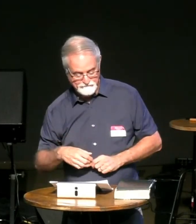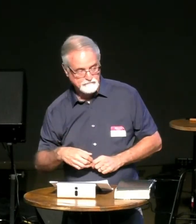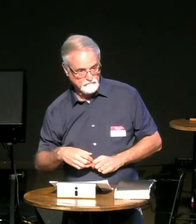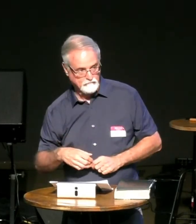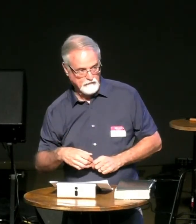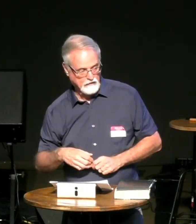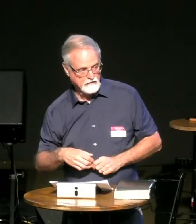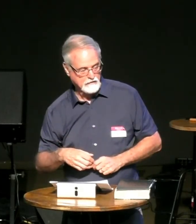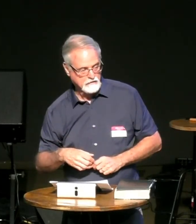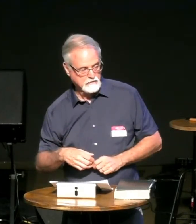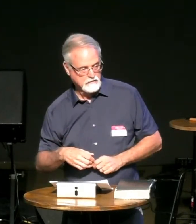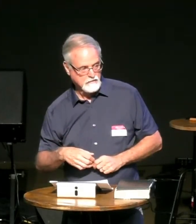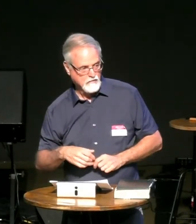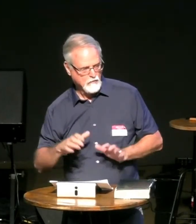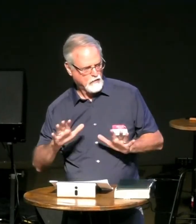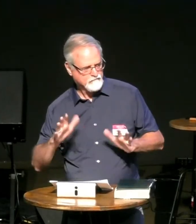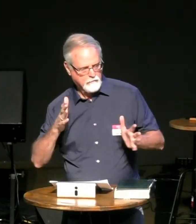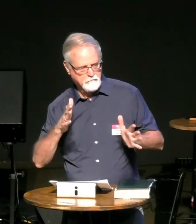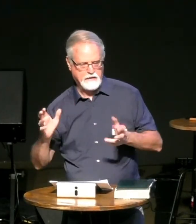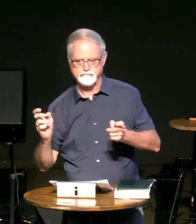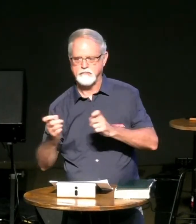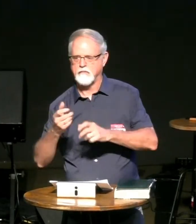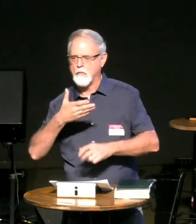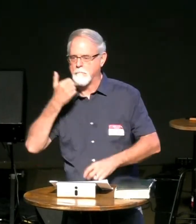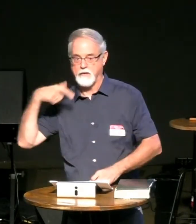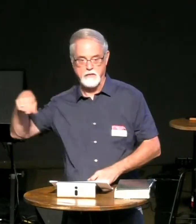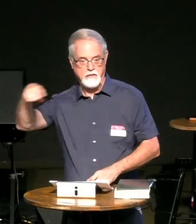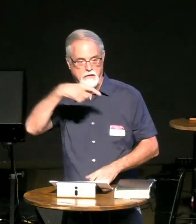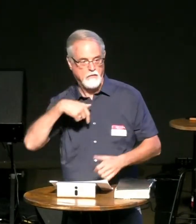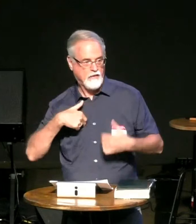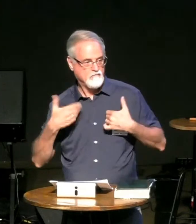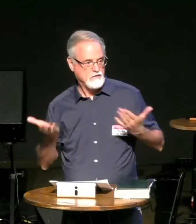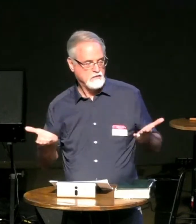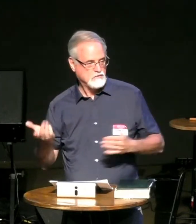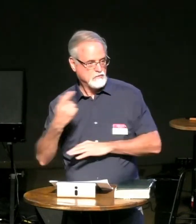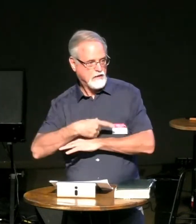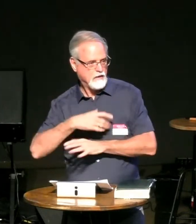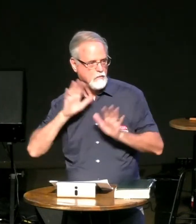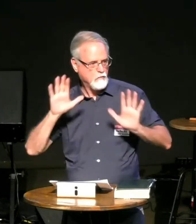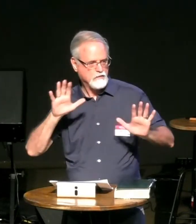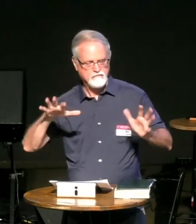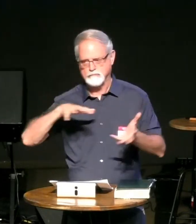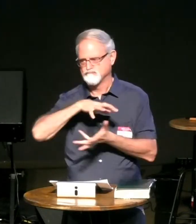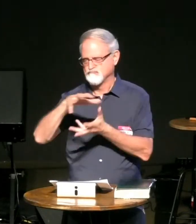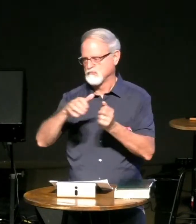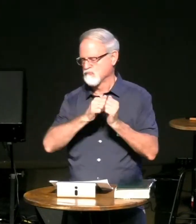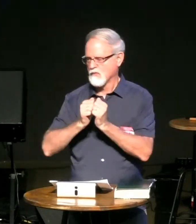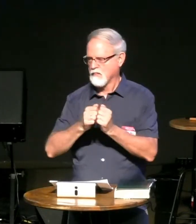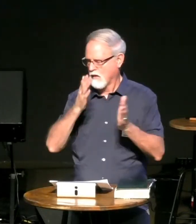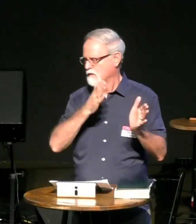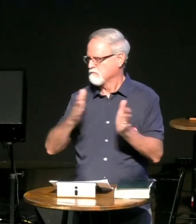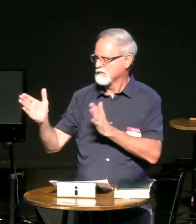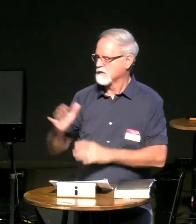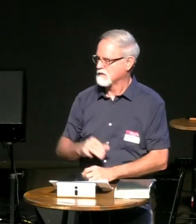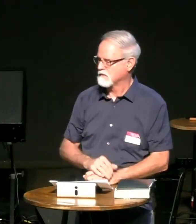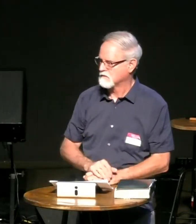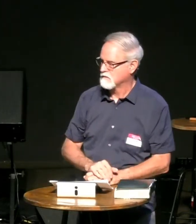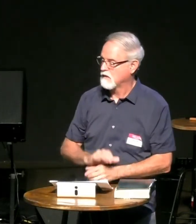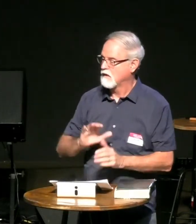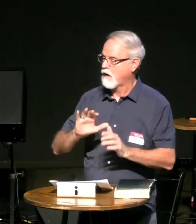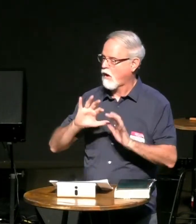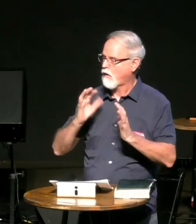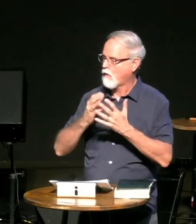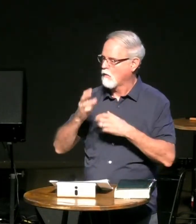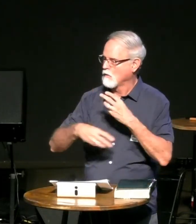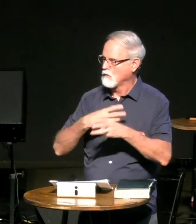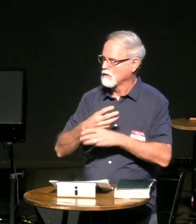growth and that building and that change it's not our plan it's not what we have and that's what's beautiful